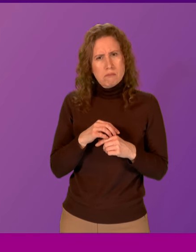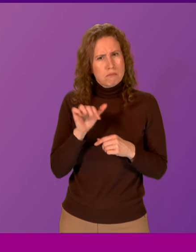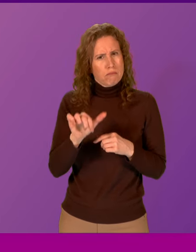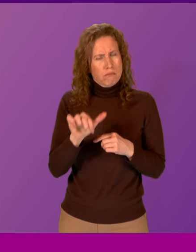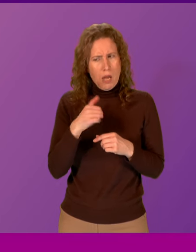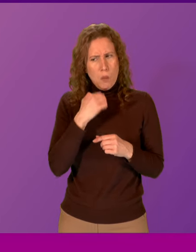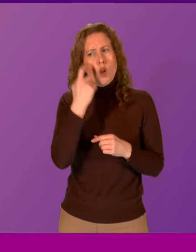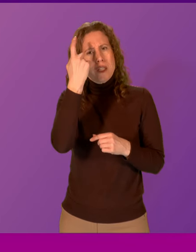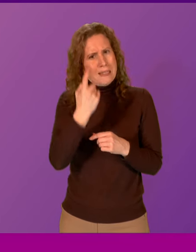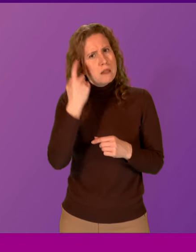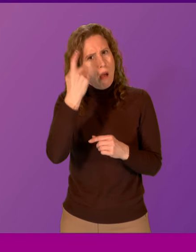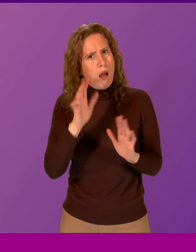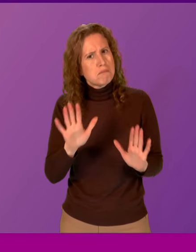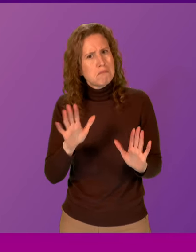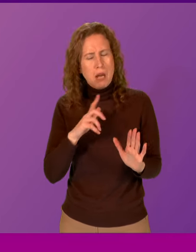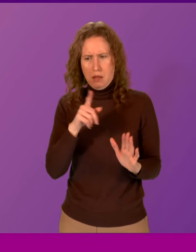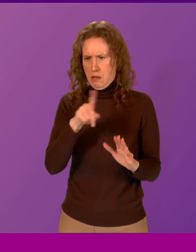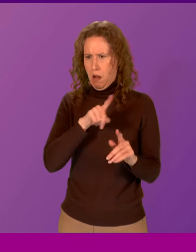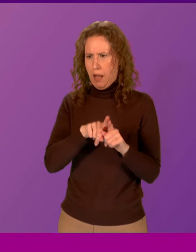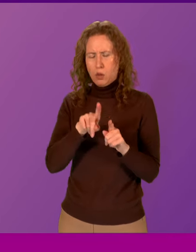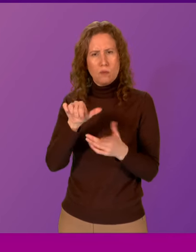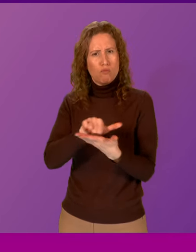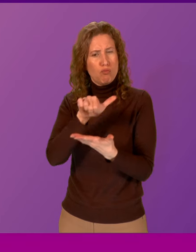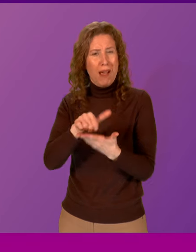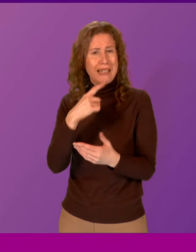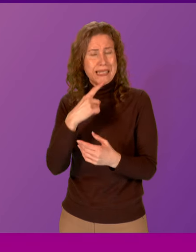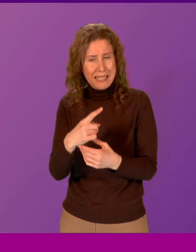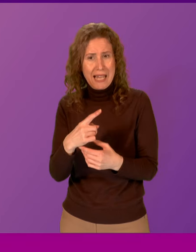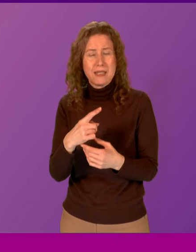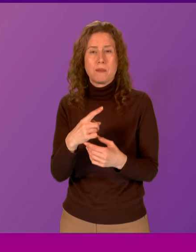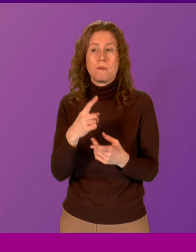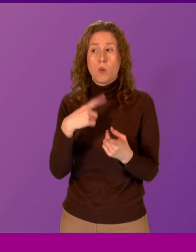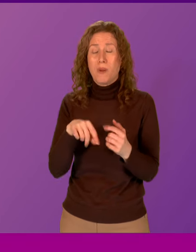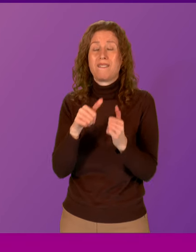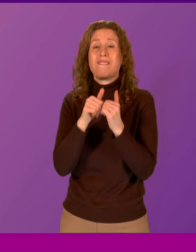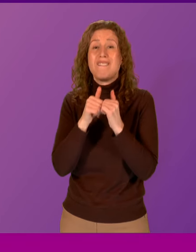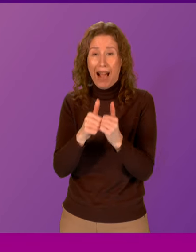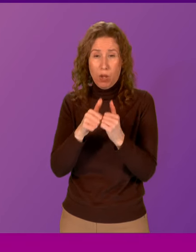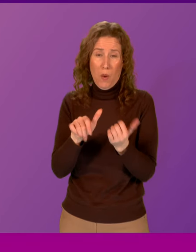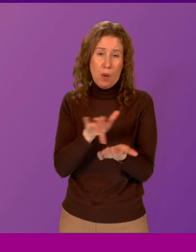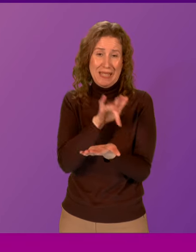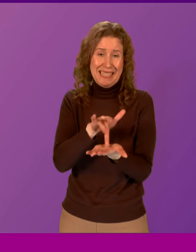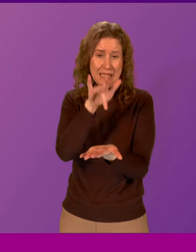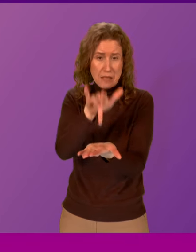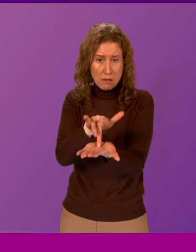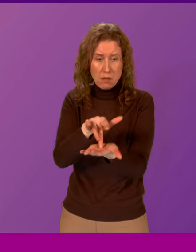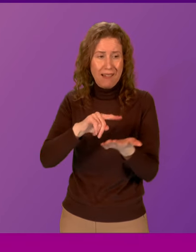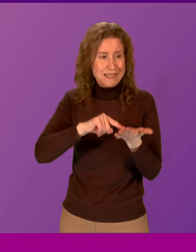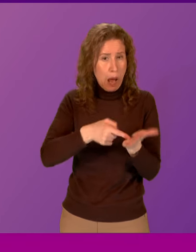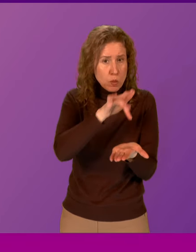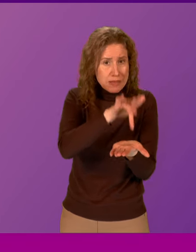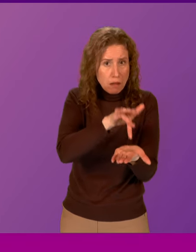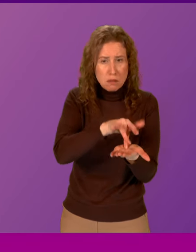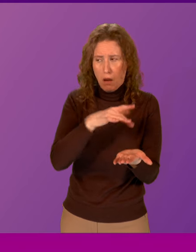consideration. As the Member has already rightly said, of course, we value our city centres, our town centres, and we are